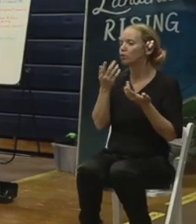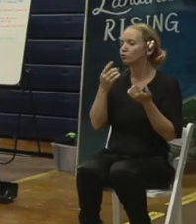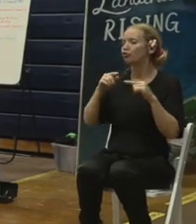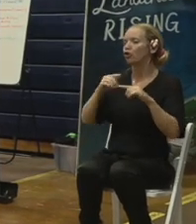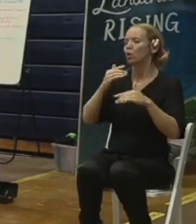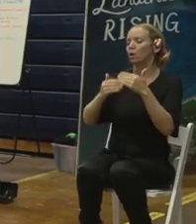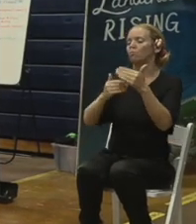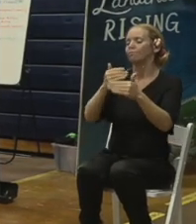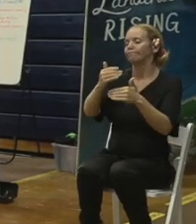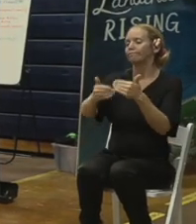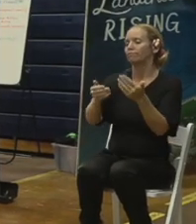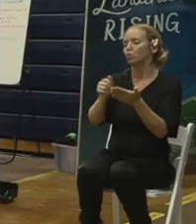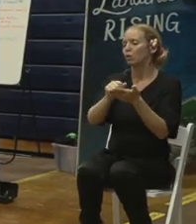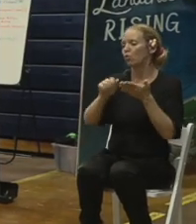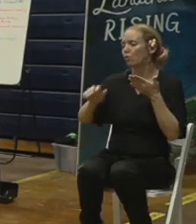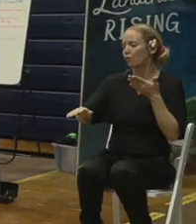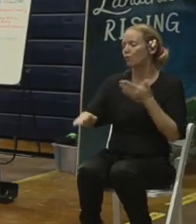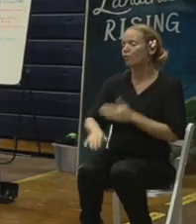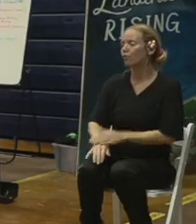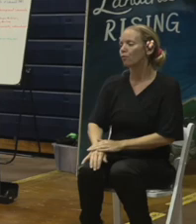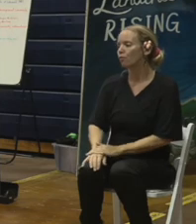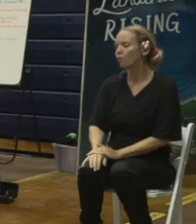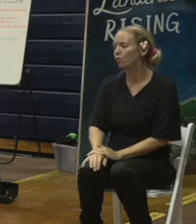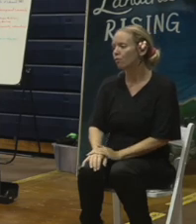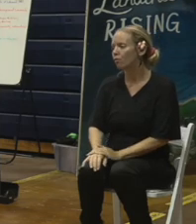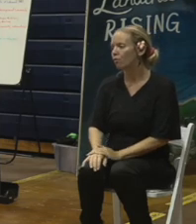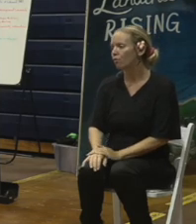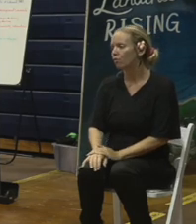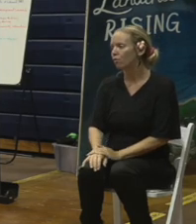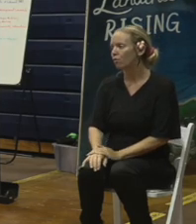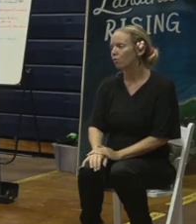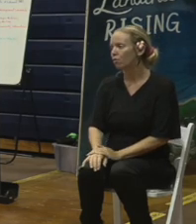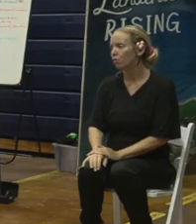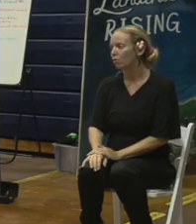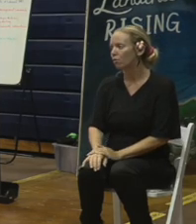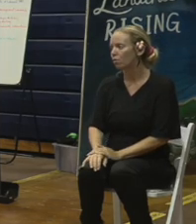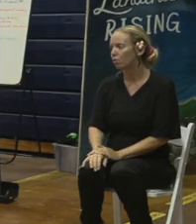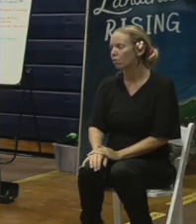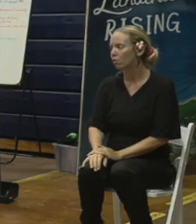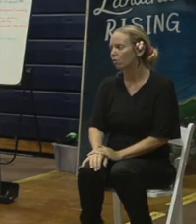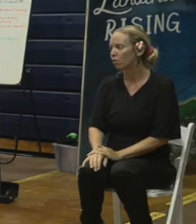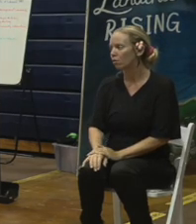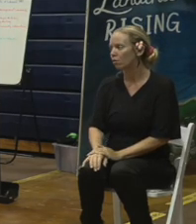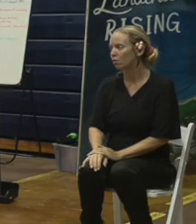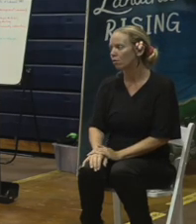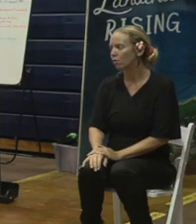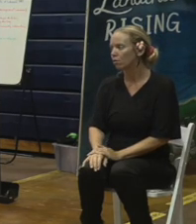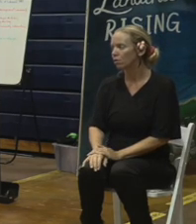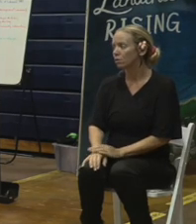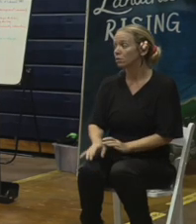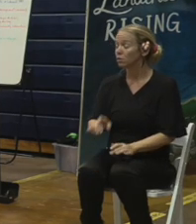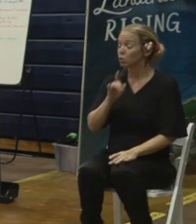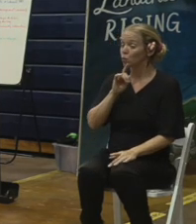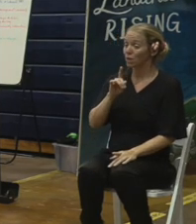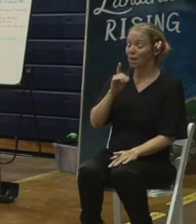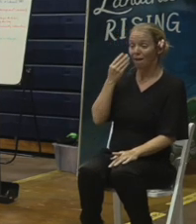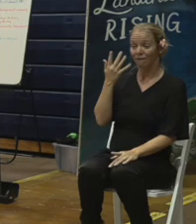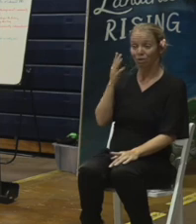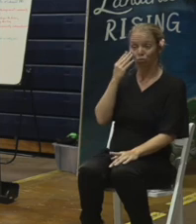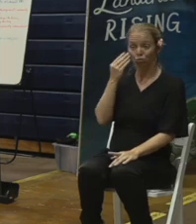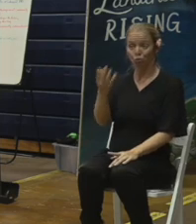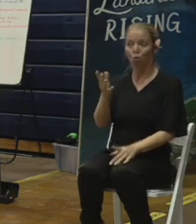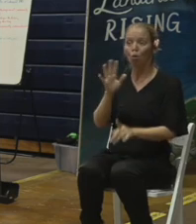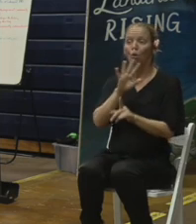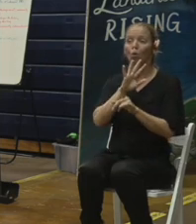can guarantee you that those crews that are out there working, the cultural observers, all those people working on